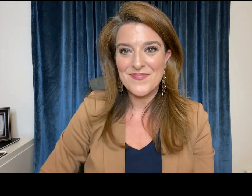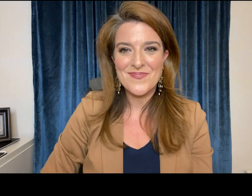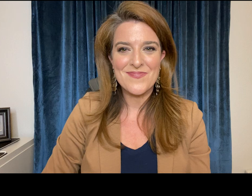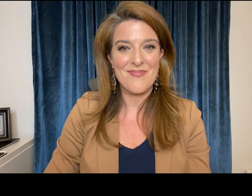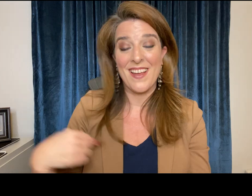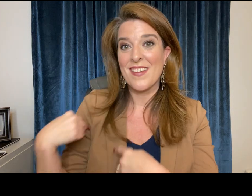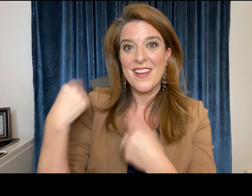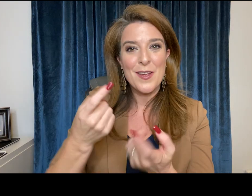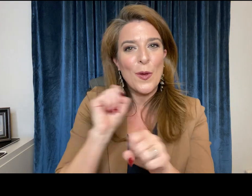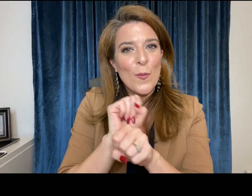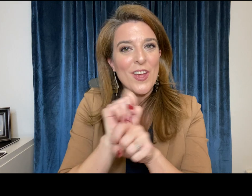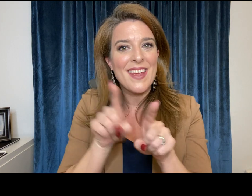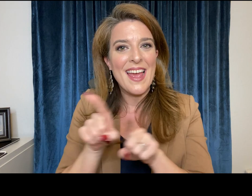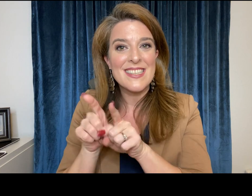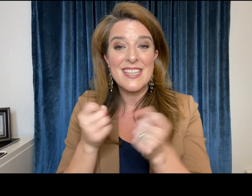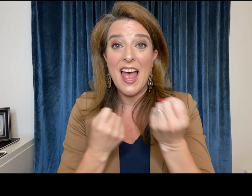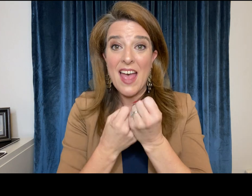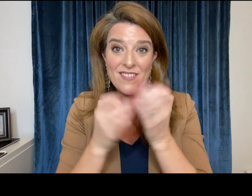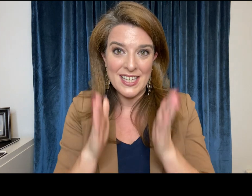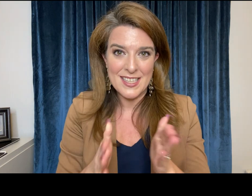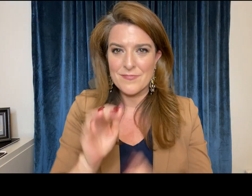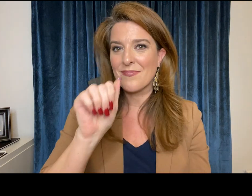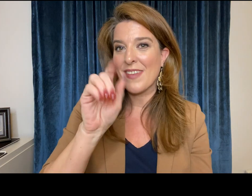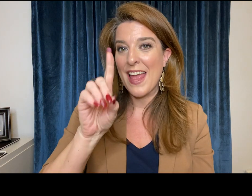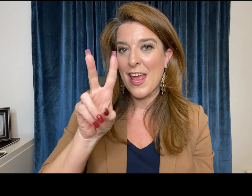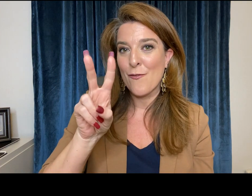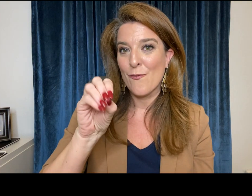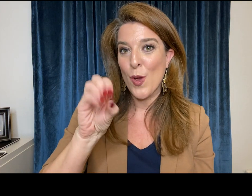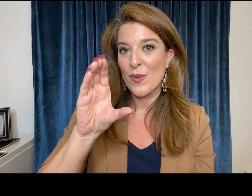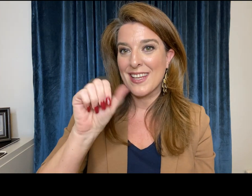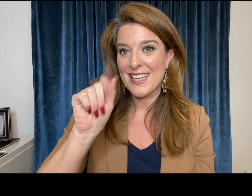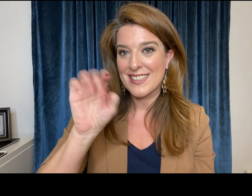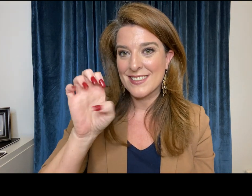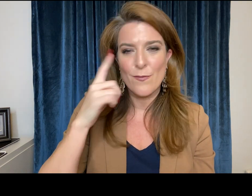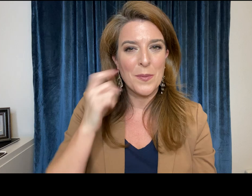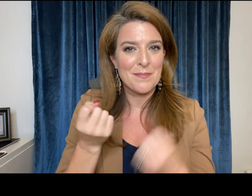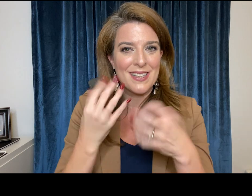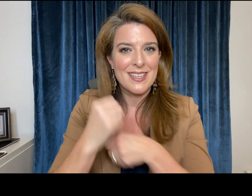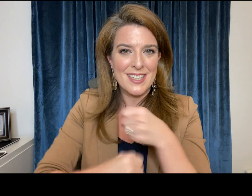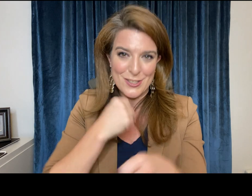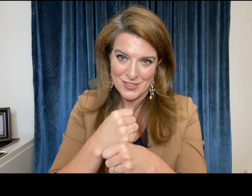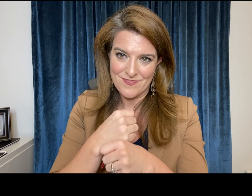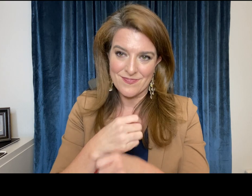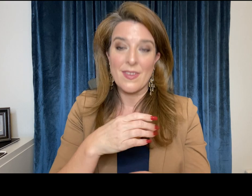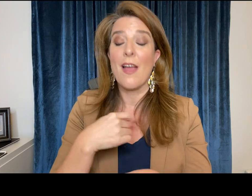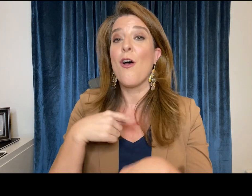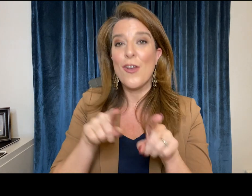and I've been working as an advocate I've done this for